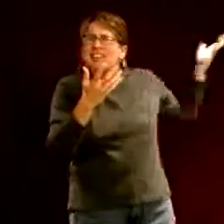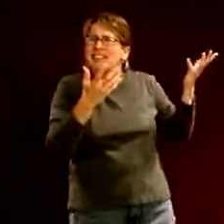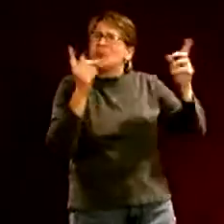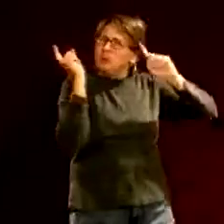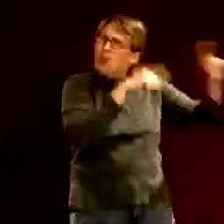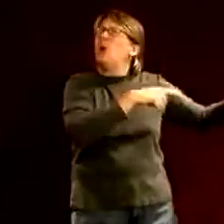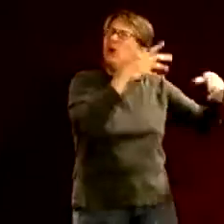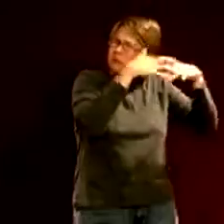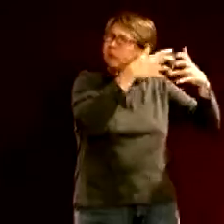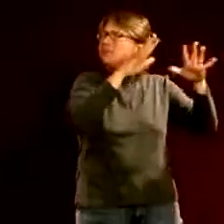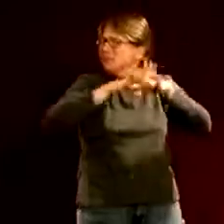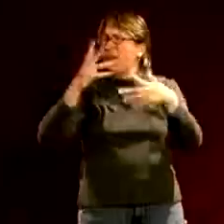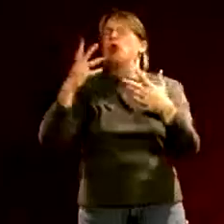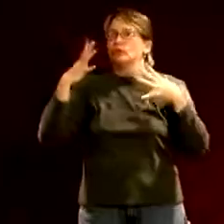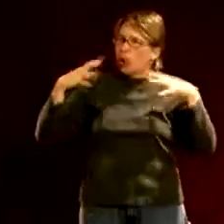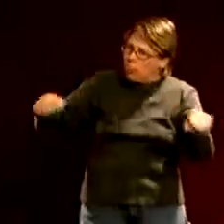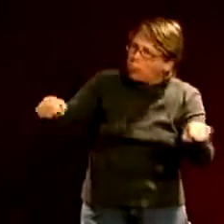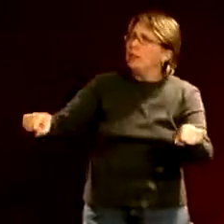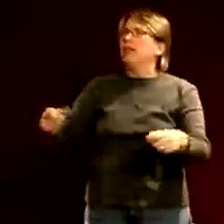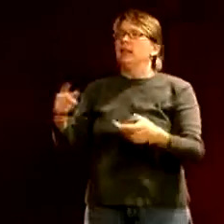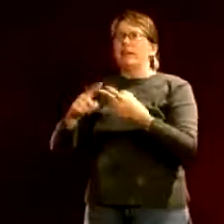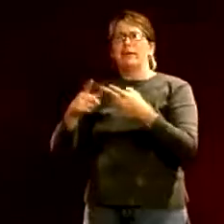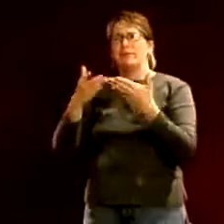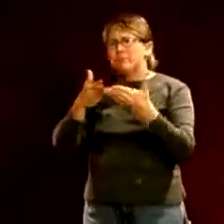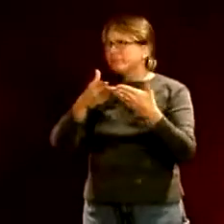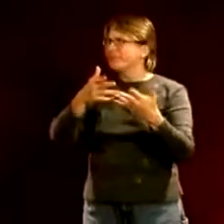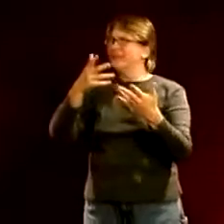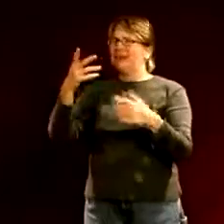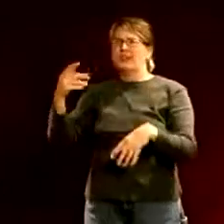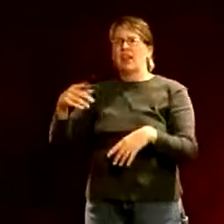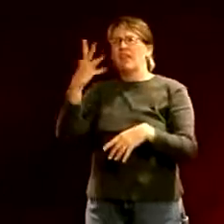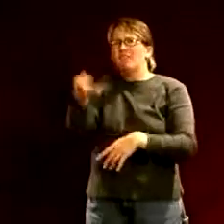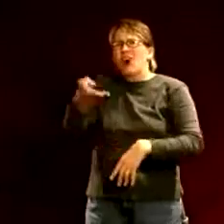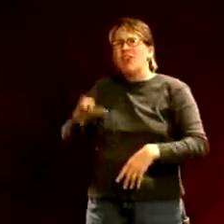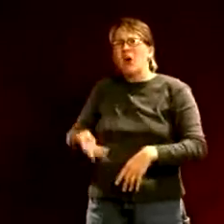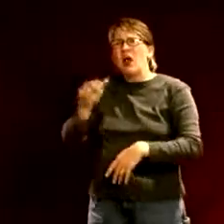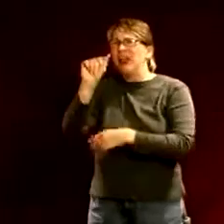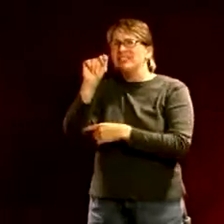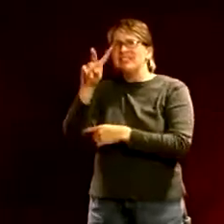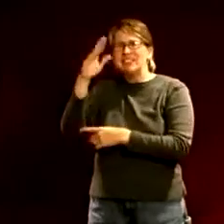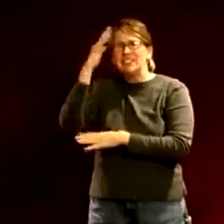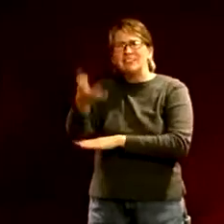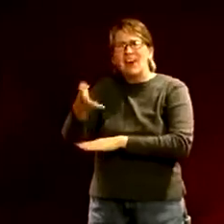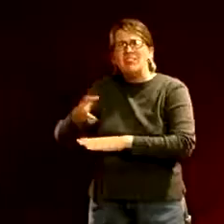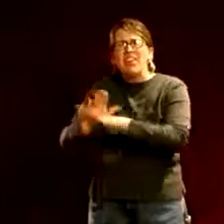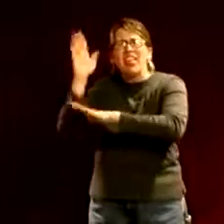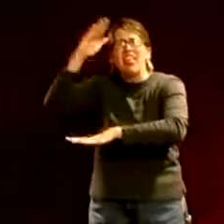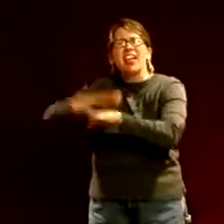motorized vehicles up here we have so many other areas where you can use the motors motorized vehicles or you know you can use your four-wheelers down in